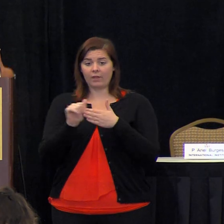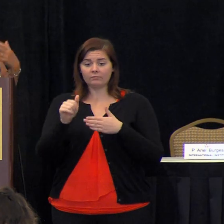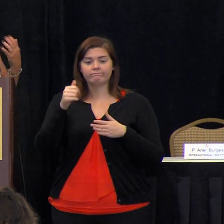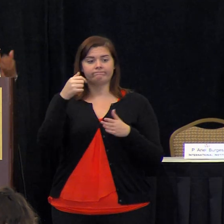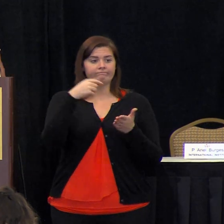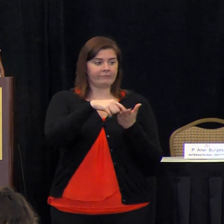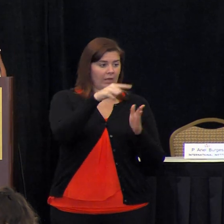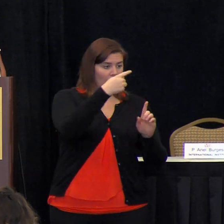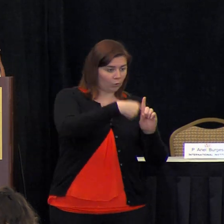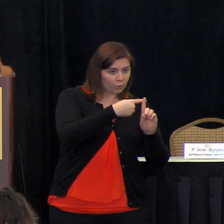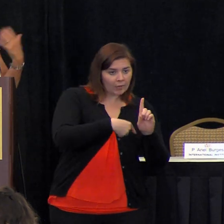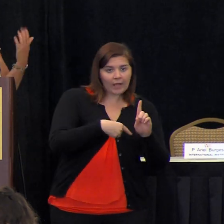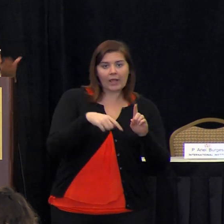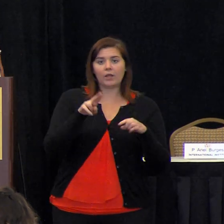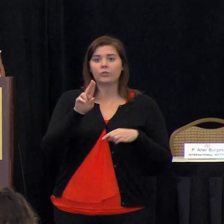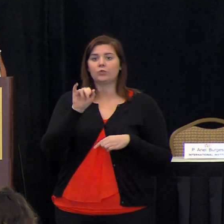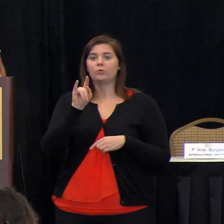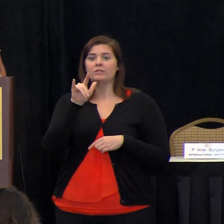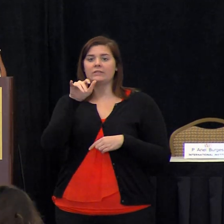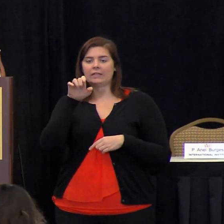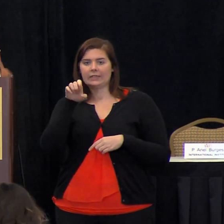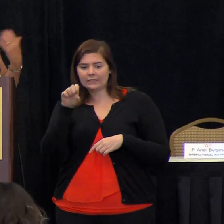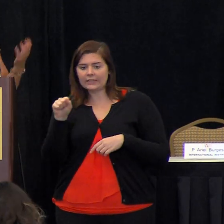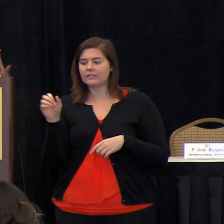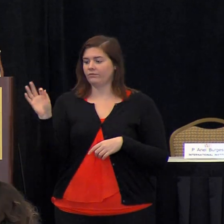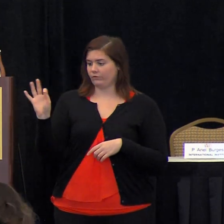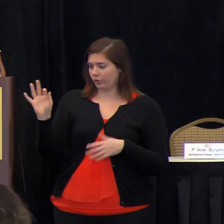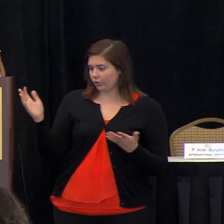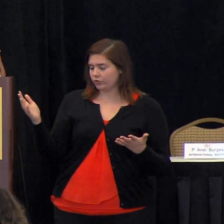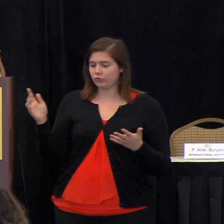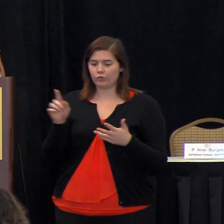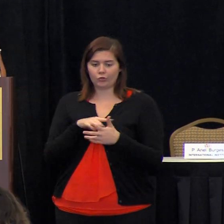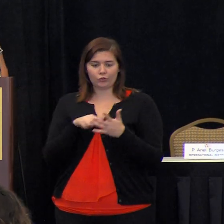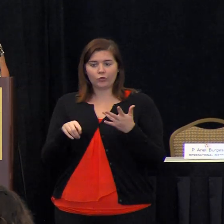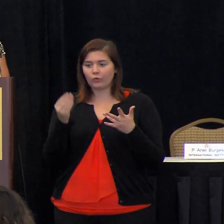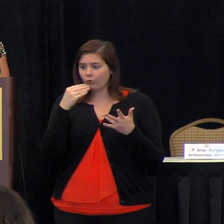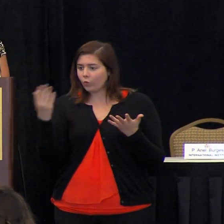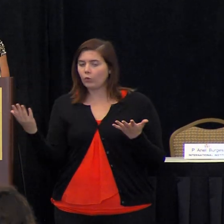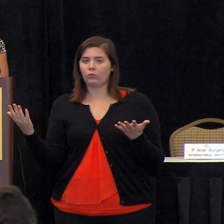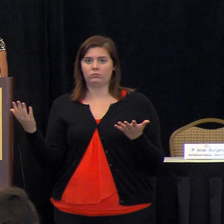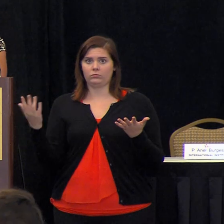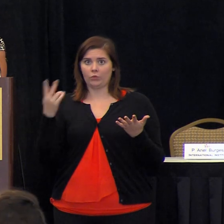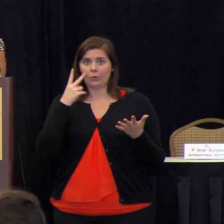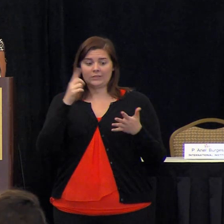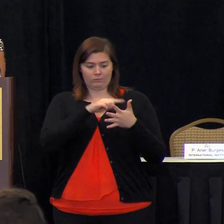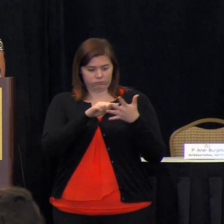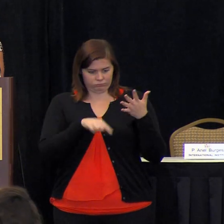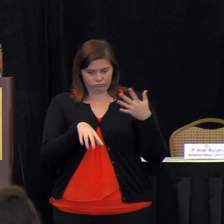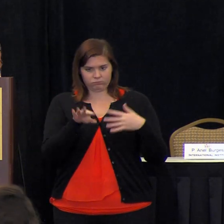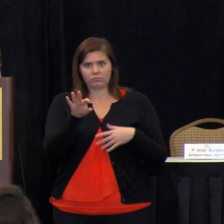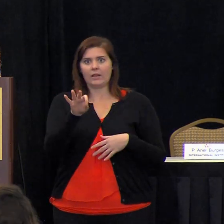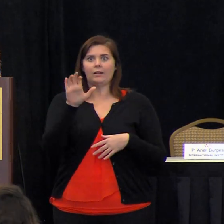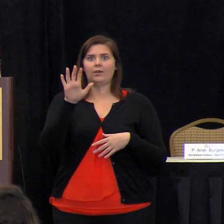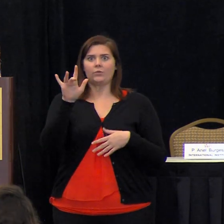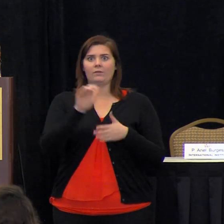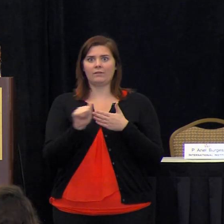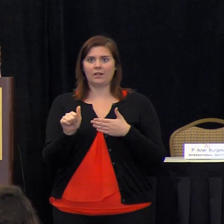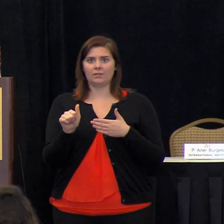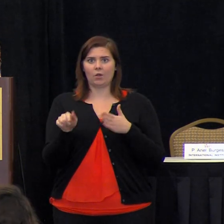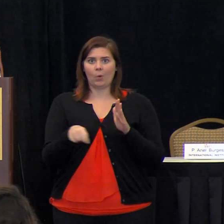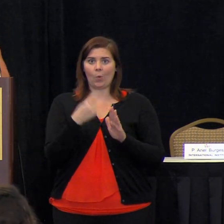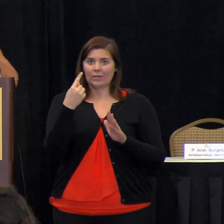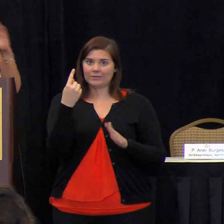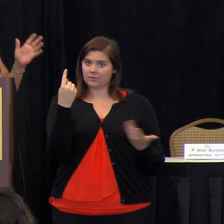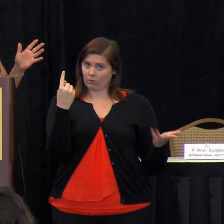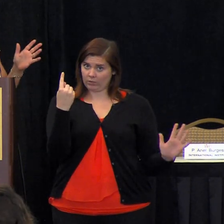pay rent has to turn on utilities has to furnish the apartment has to provide food you can see that 925 one time